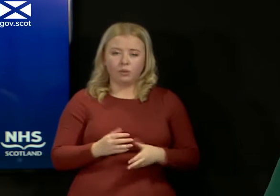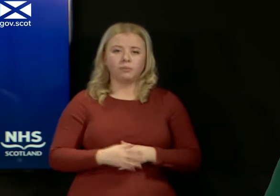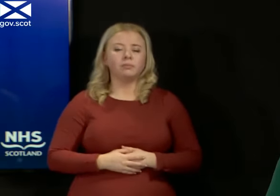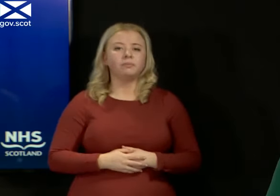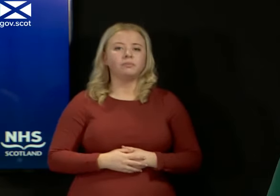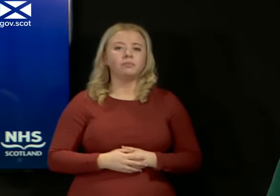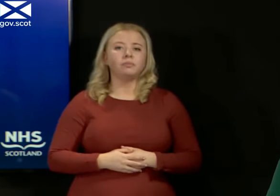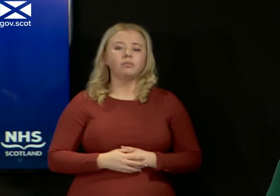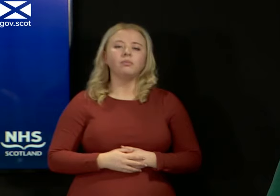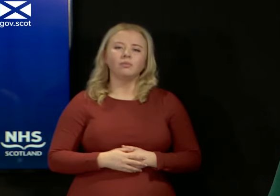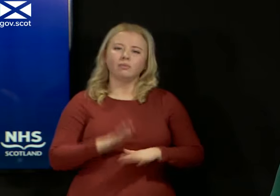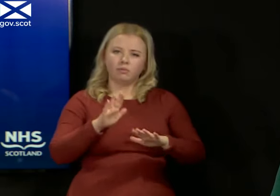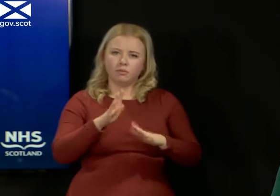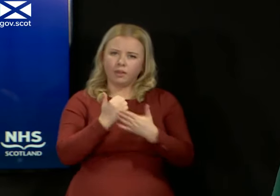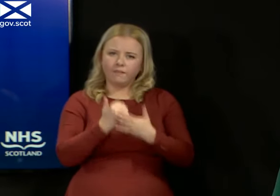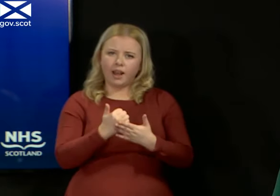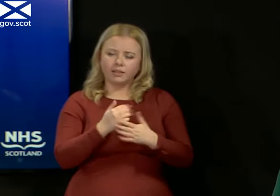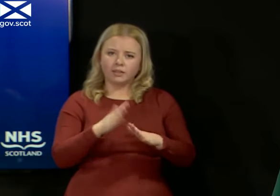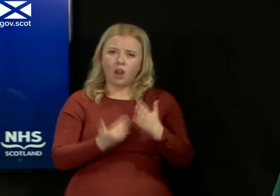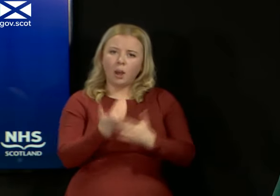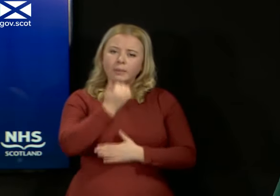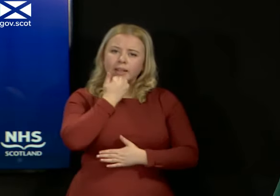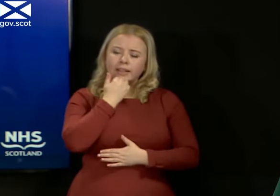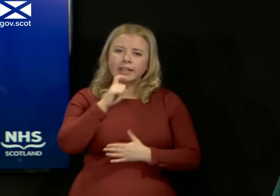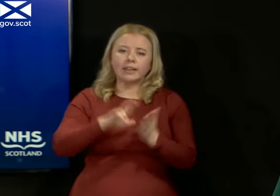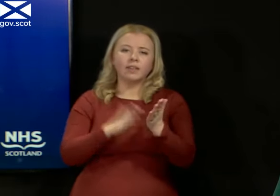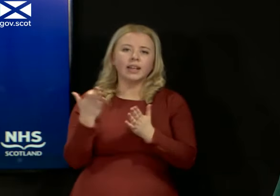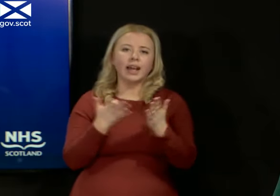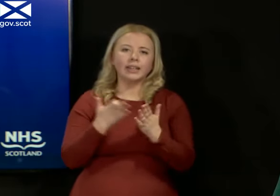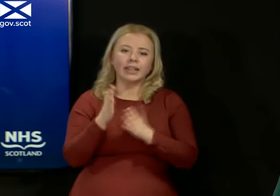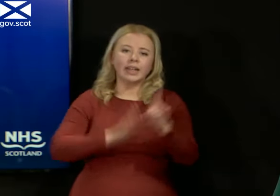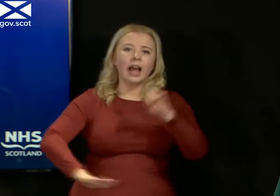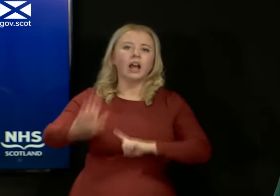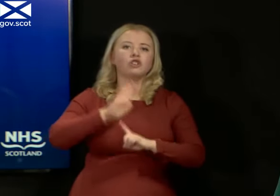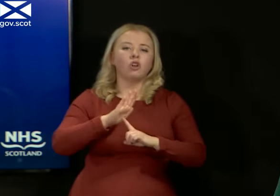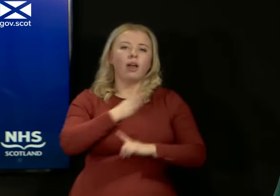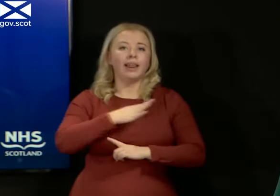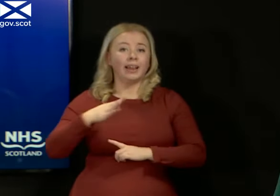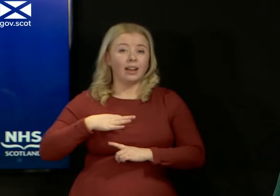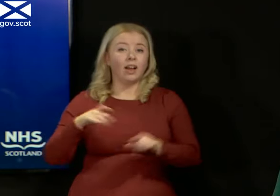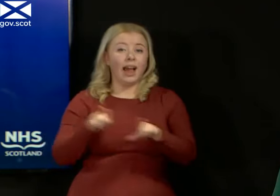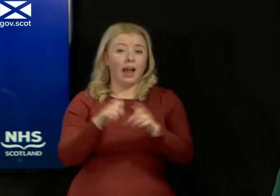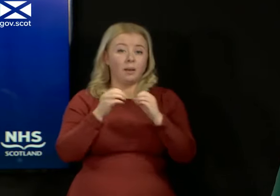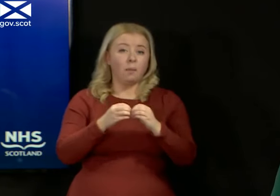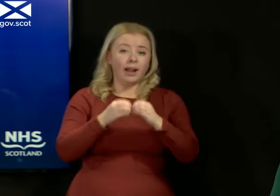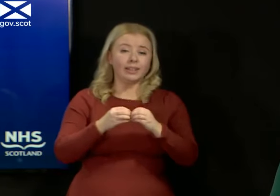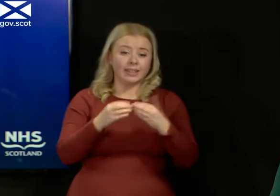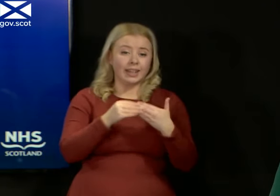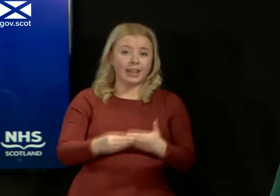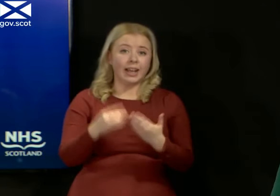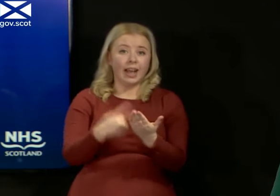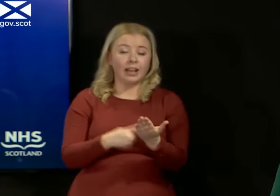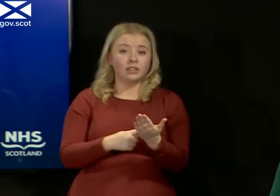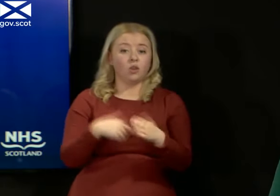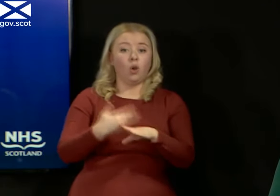is to advise you that updated COVID-19 national clinical and practice guidance on care homes has